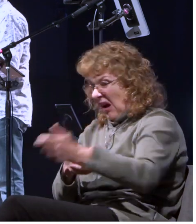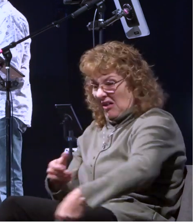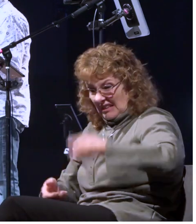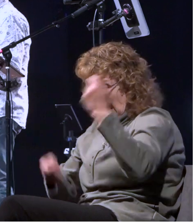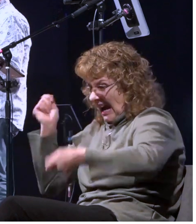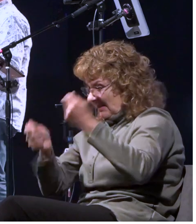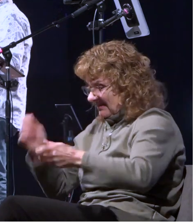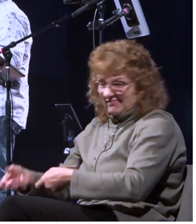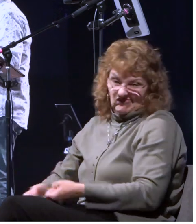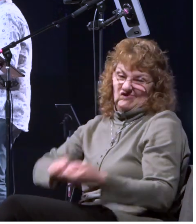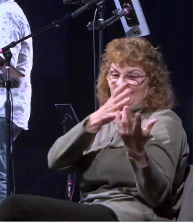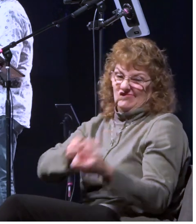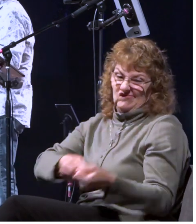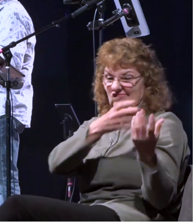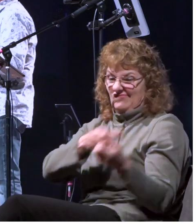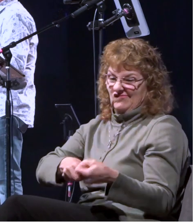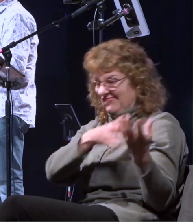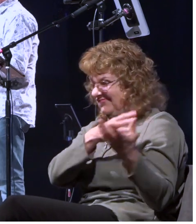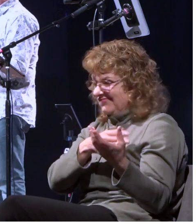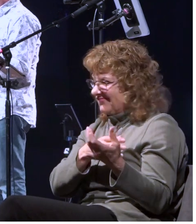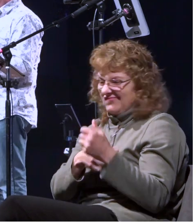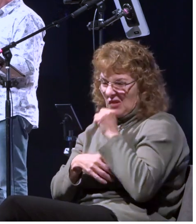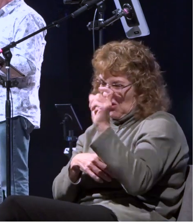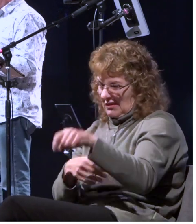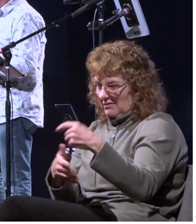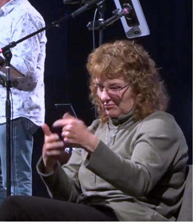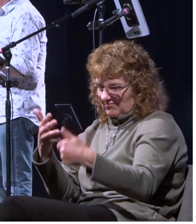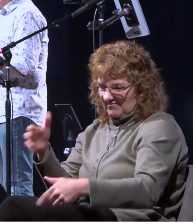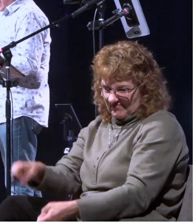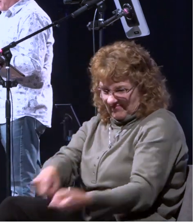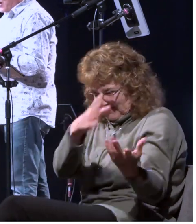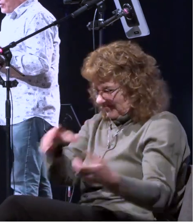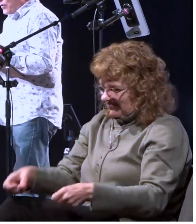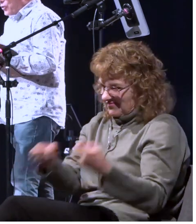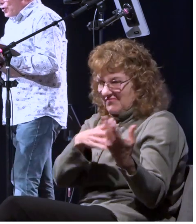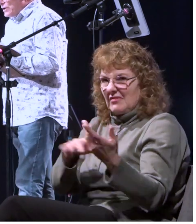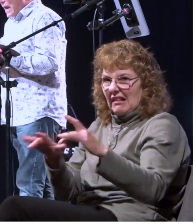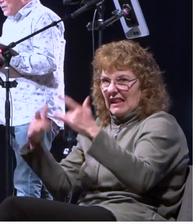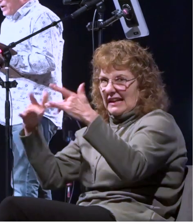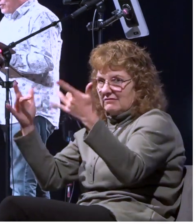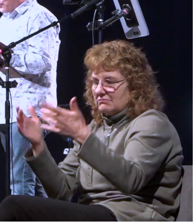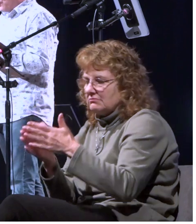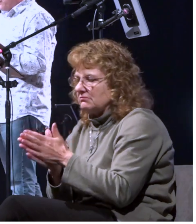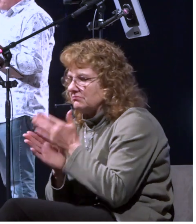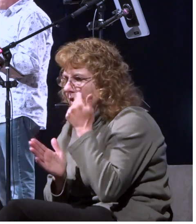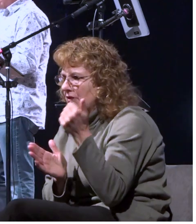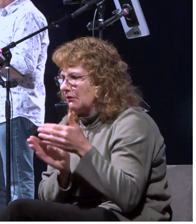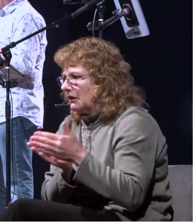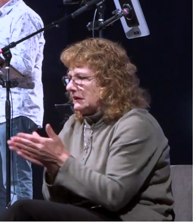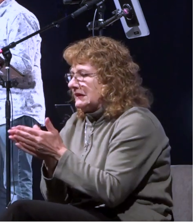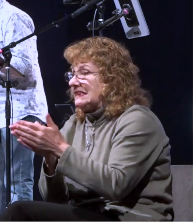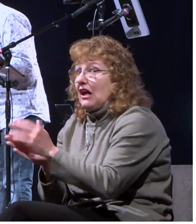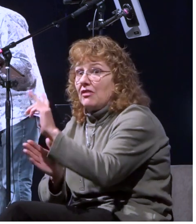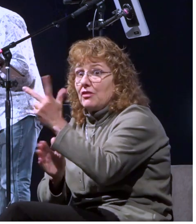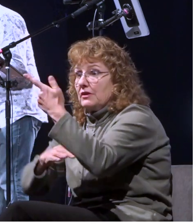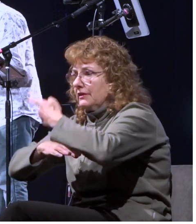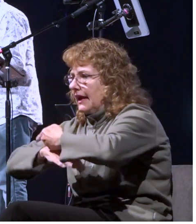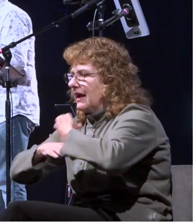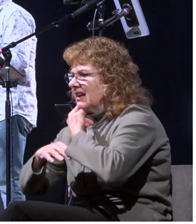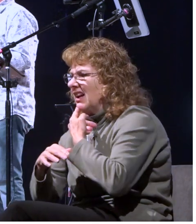things like that right just let's get rid of these non-essential things and then on the third day we threw the ship's tackle overboard okay now